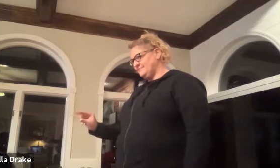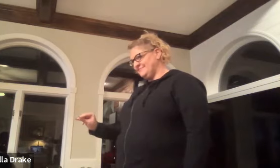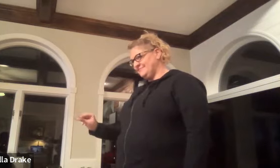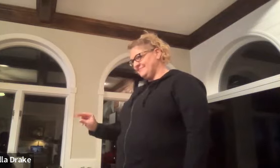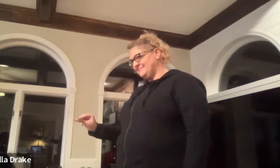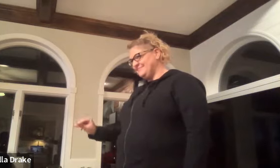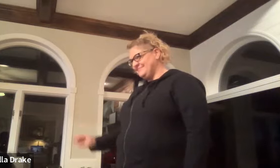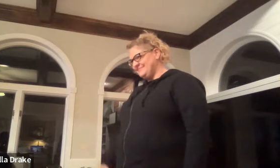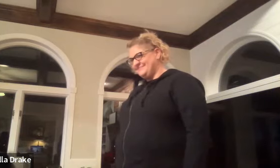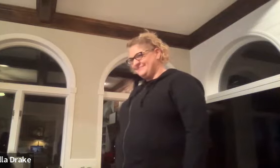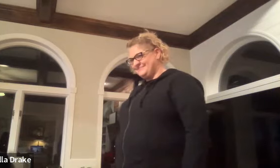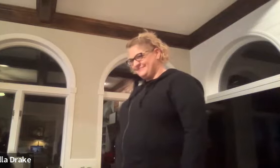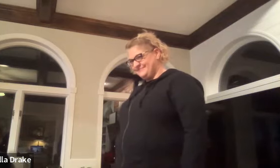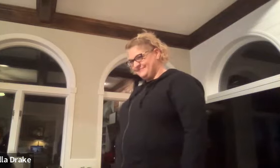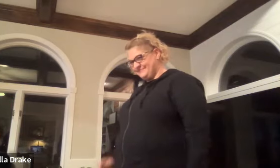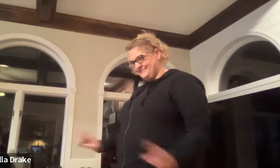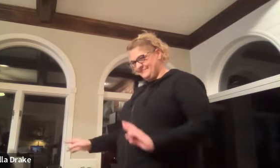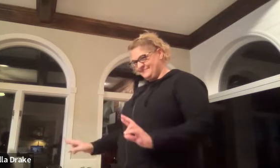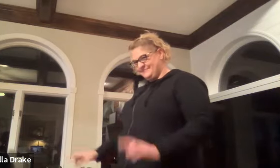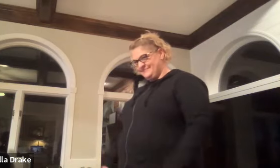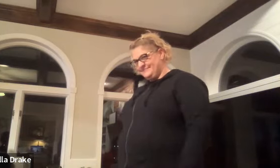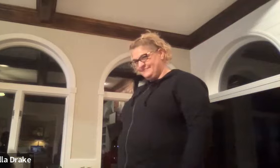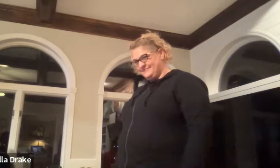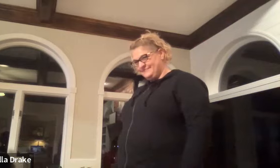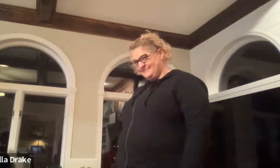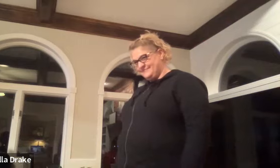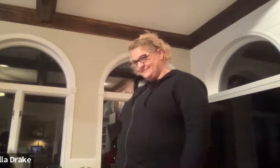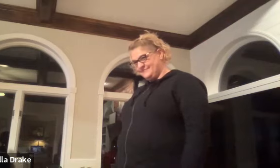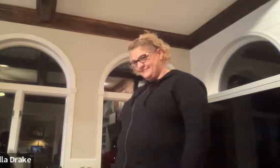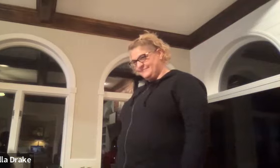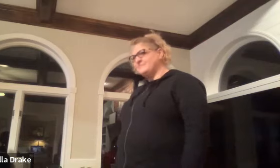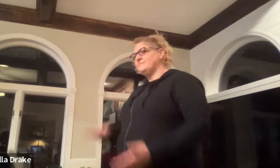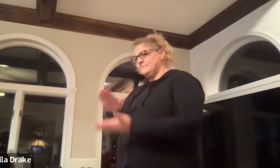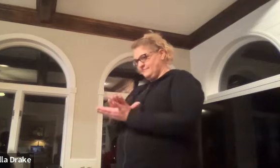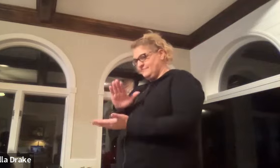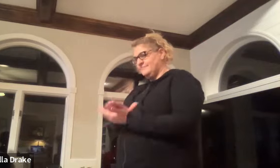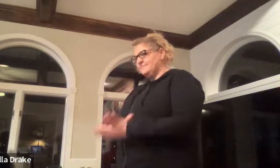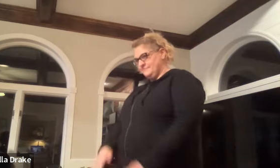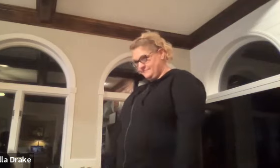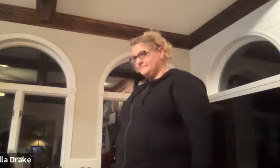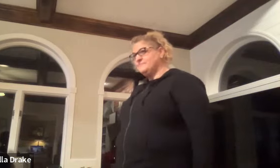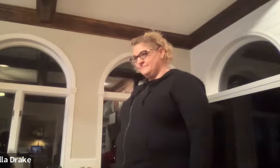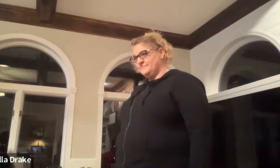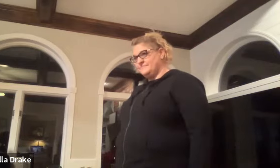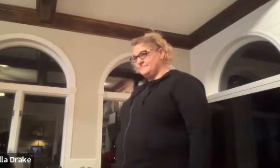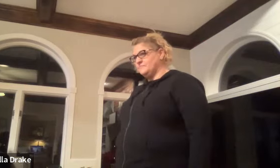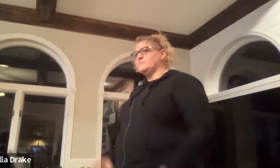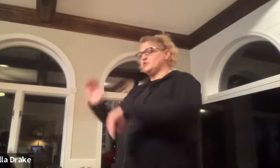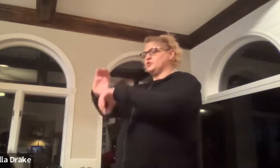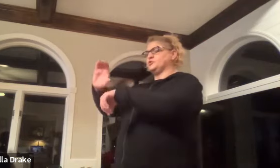go ready school i didn't see church i was trying to get ready